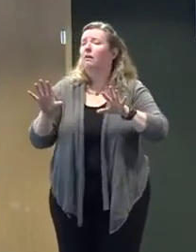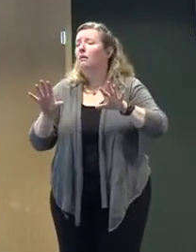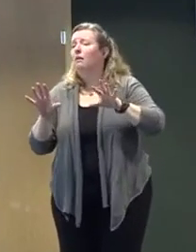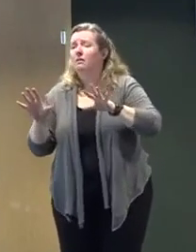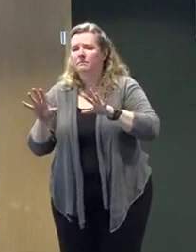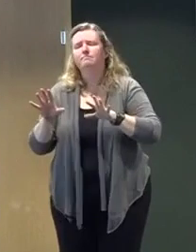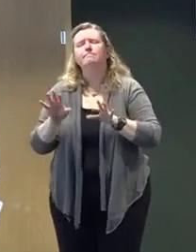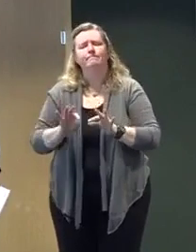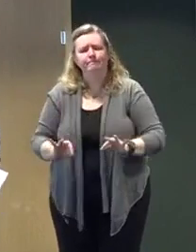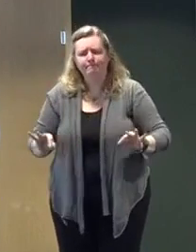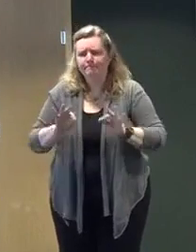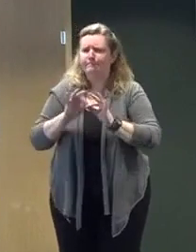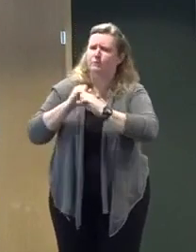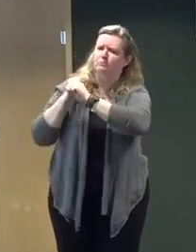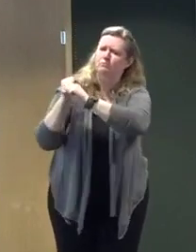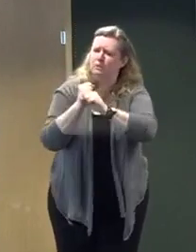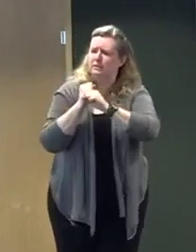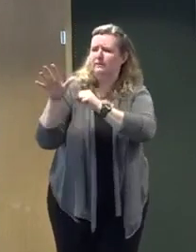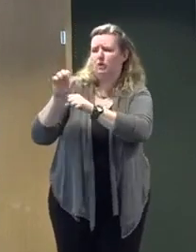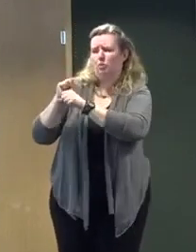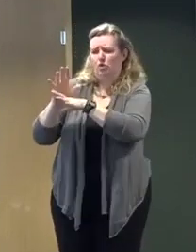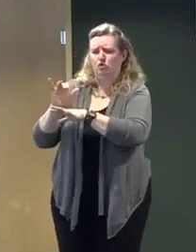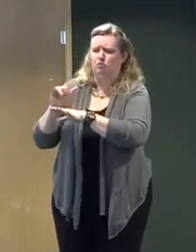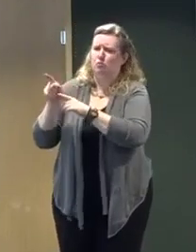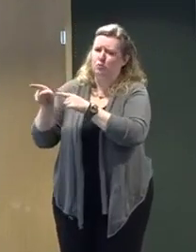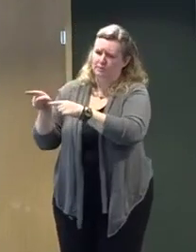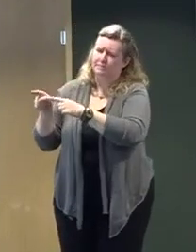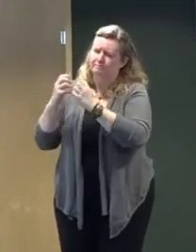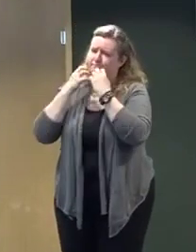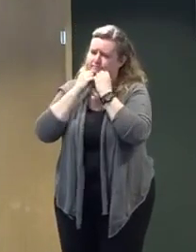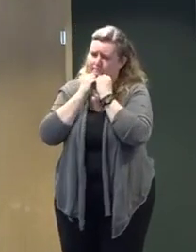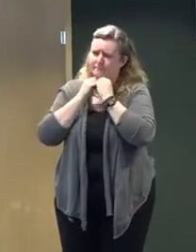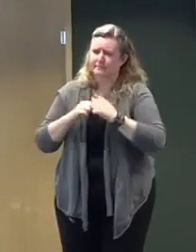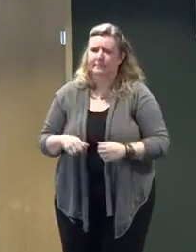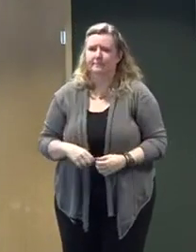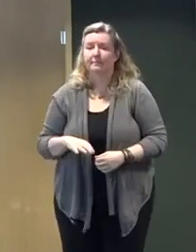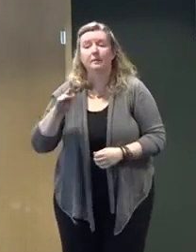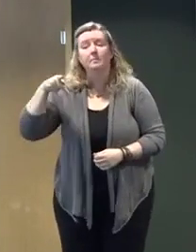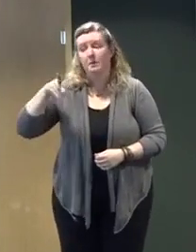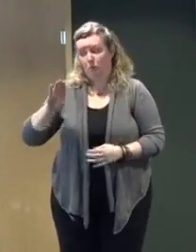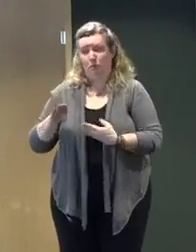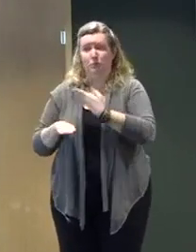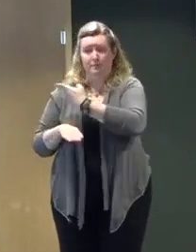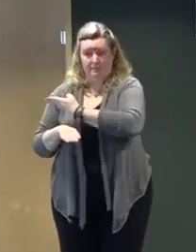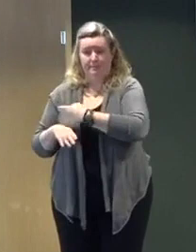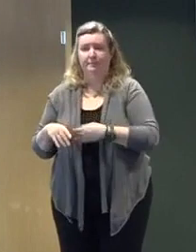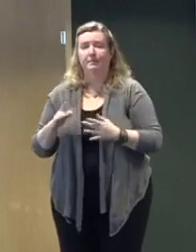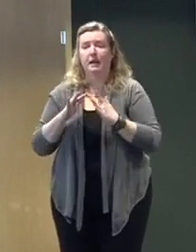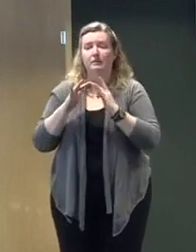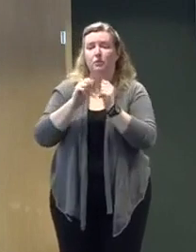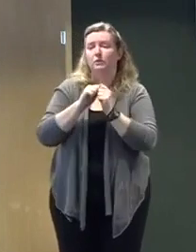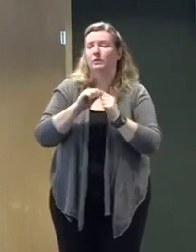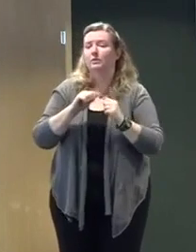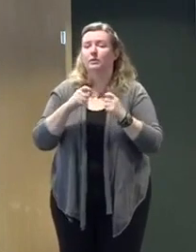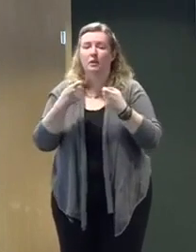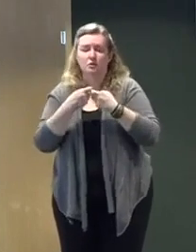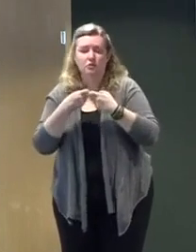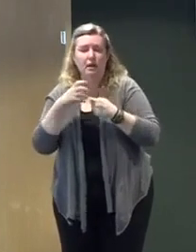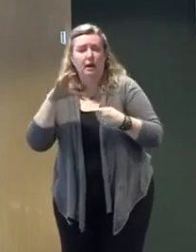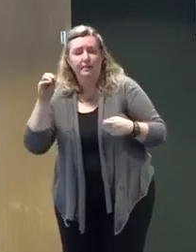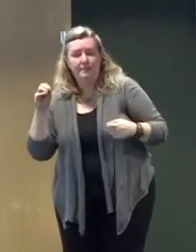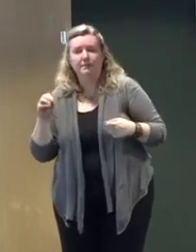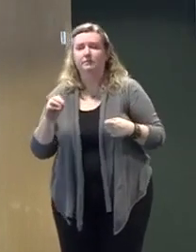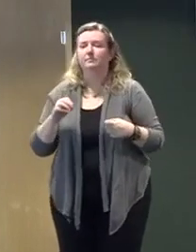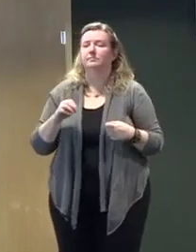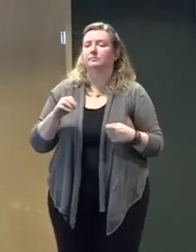Joe has been in touch with all three of the big power providers, as have I, JCP&L, Atlantic